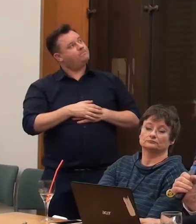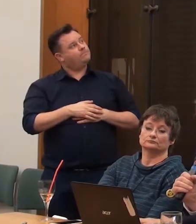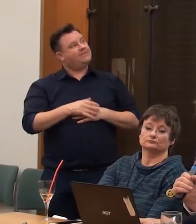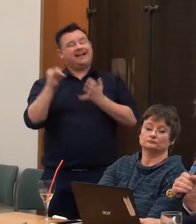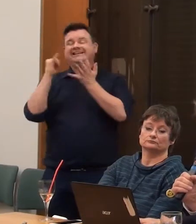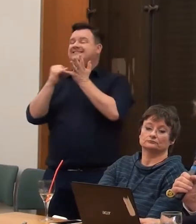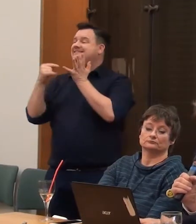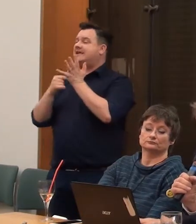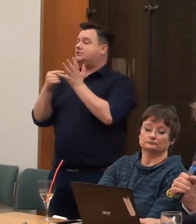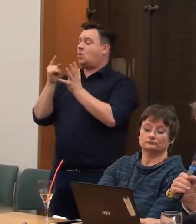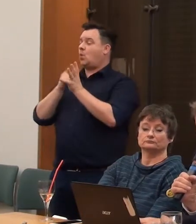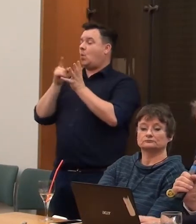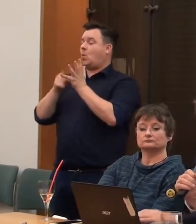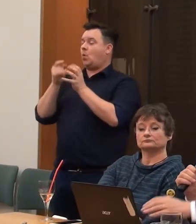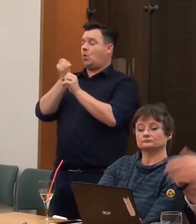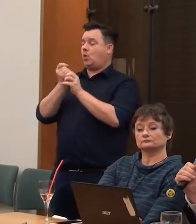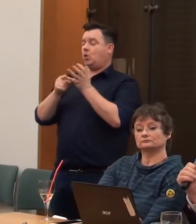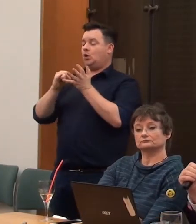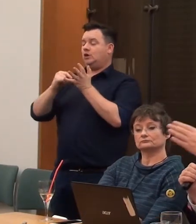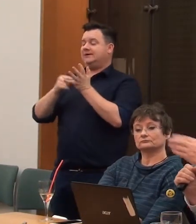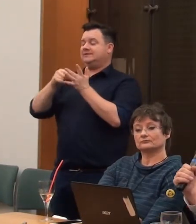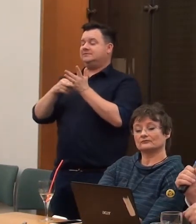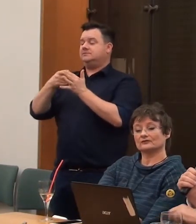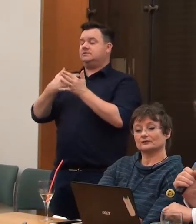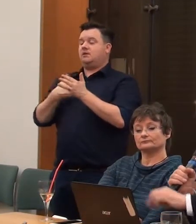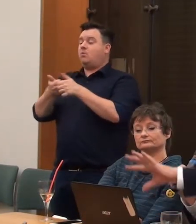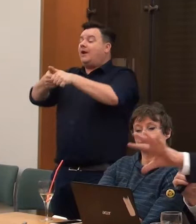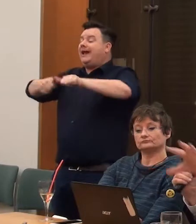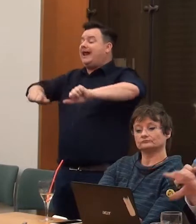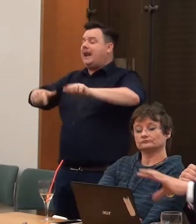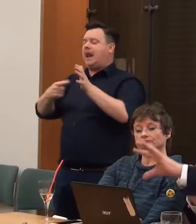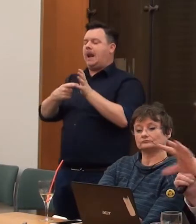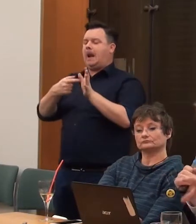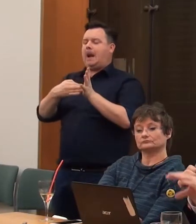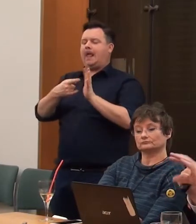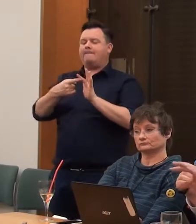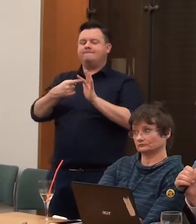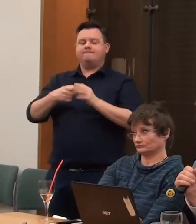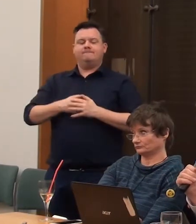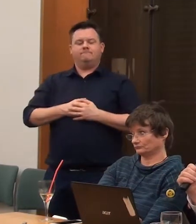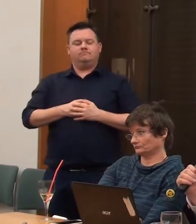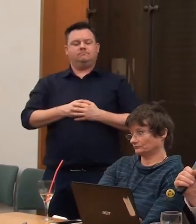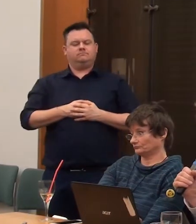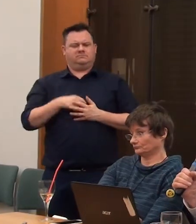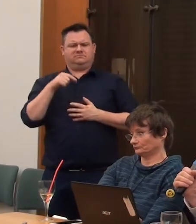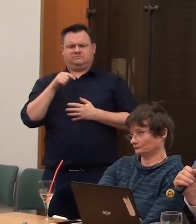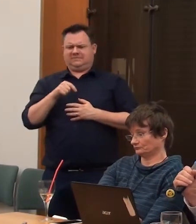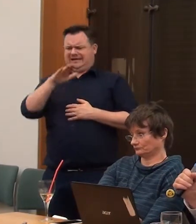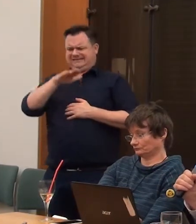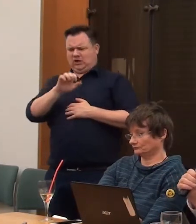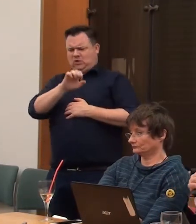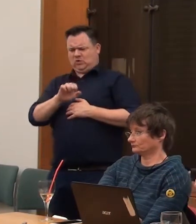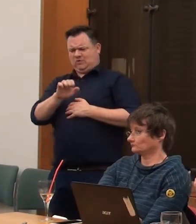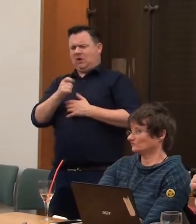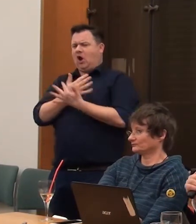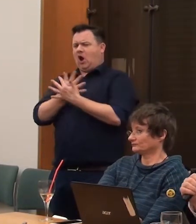a word for physically disabled people. Or here another one for blind. So this is very much what was going on in Southern Europe. In